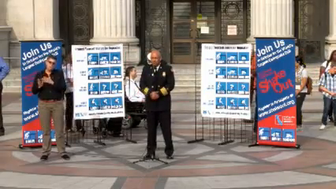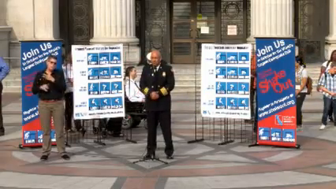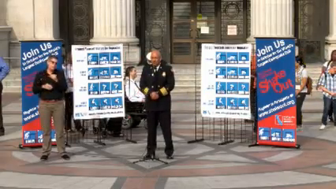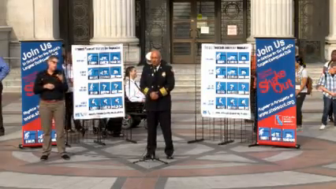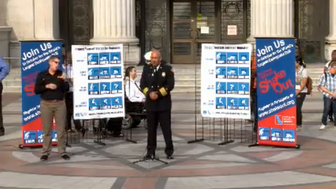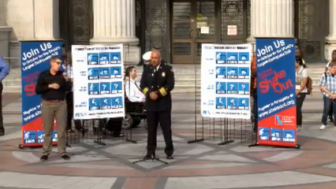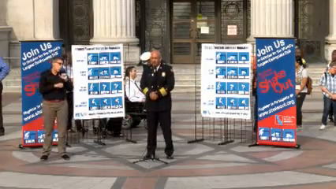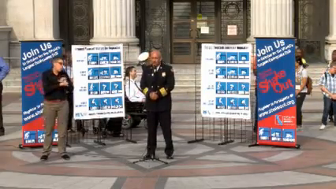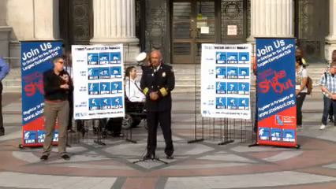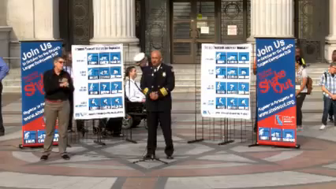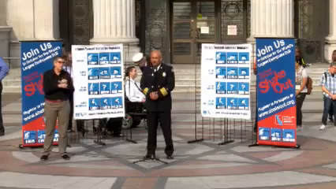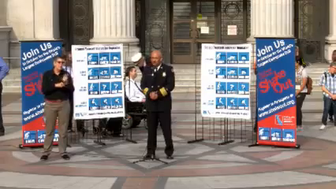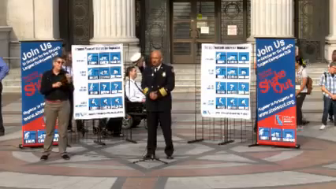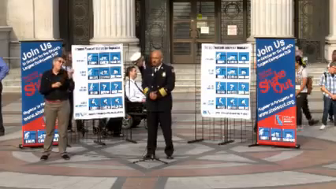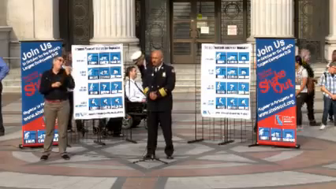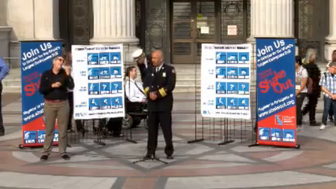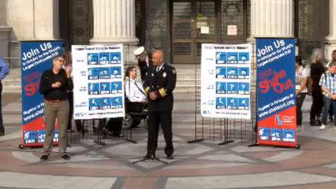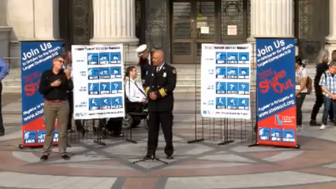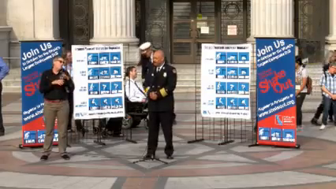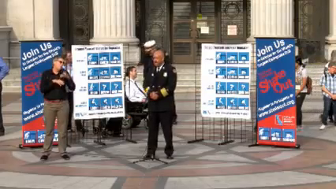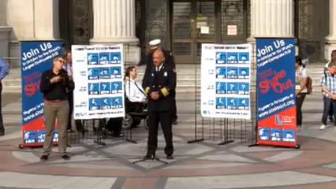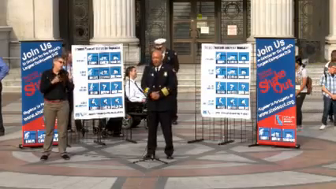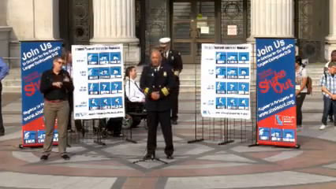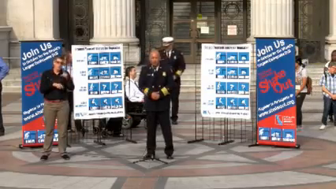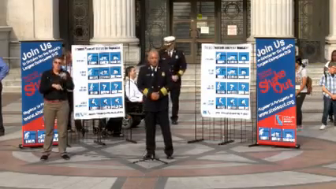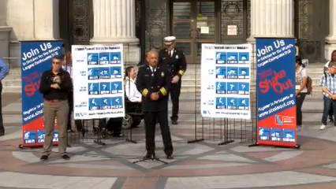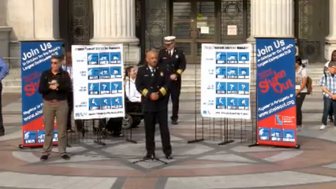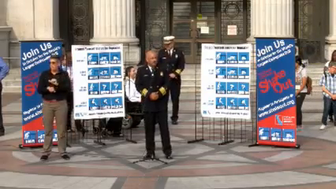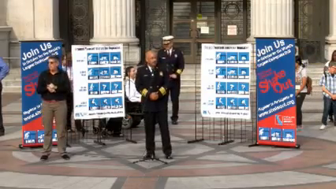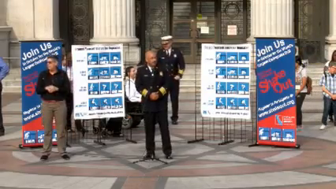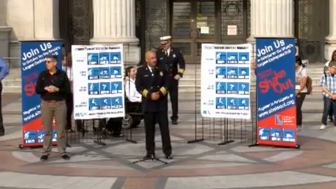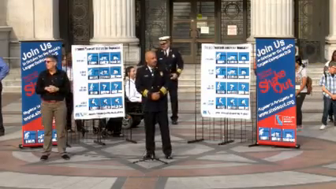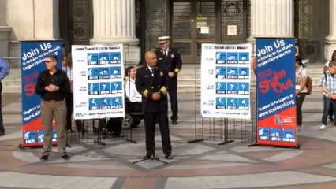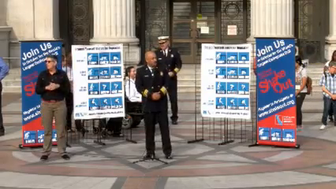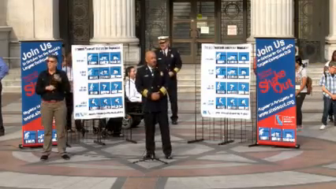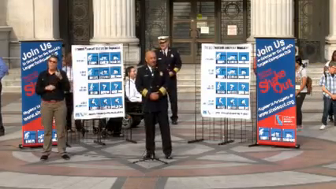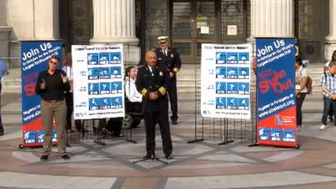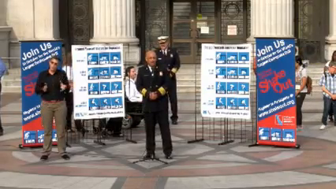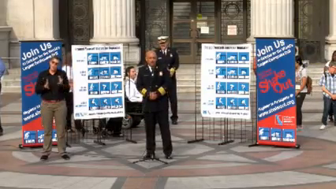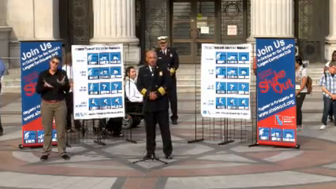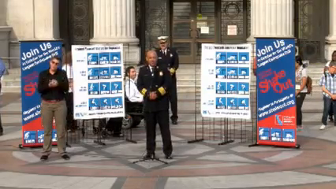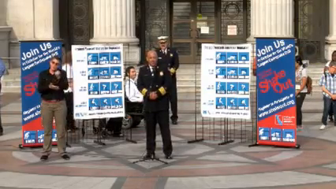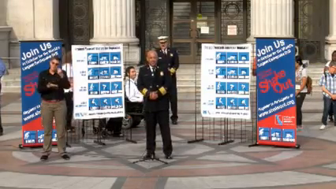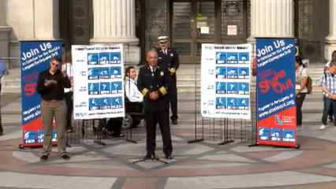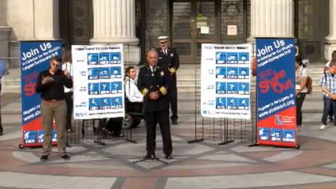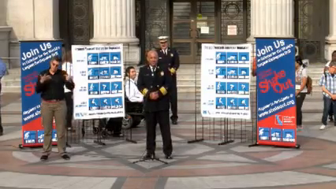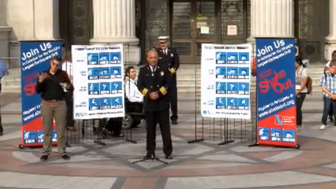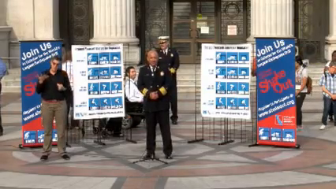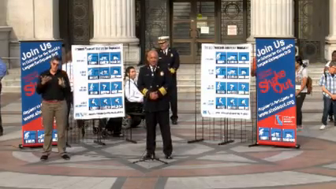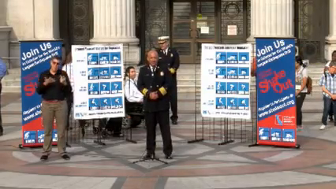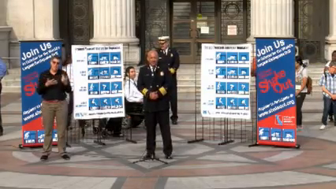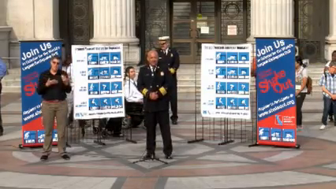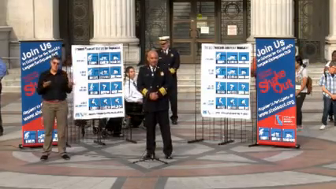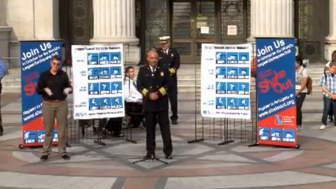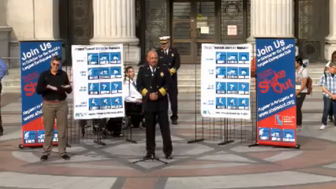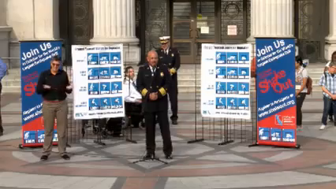if you're at work, for instance, when the event occurs. So I would encourage you to take advantage of those three things if you do nothing else today. And again, thank you for